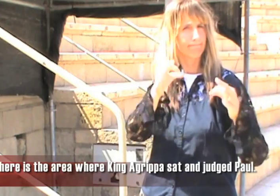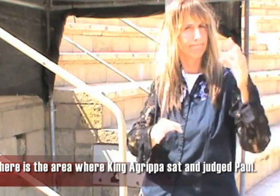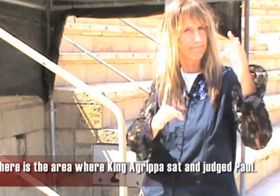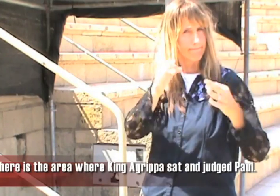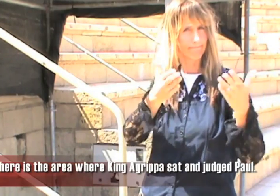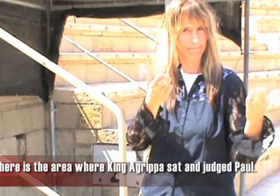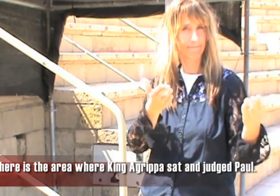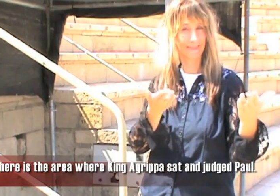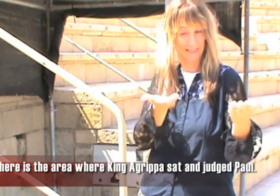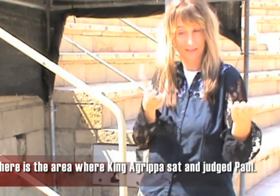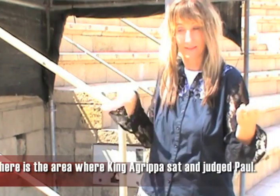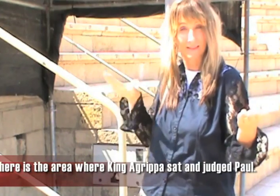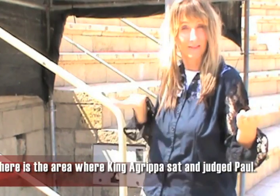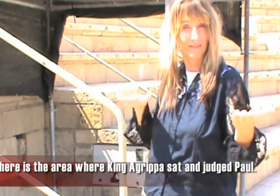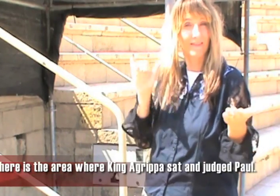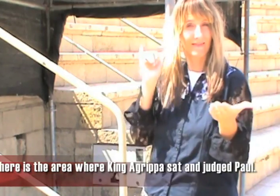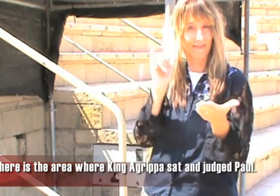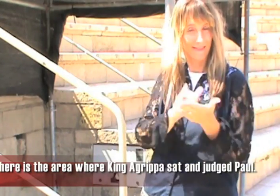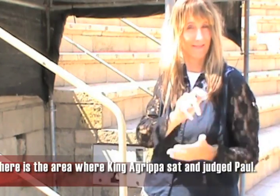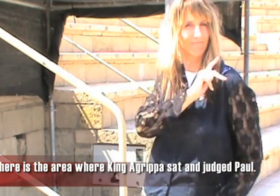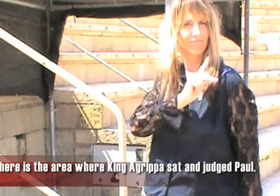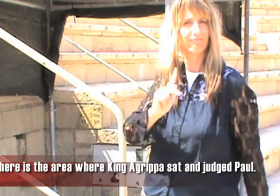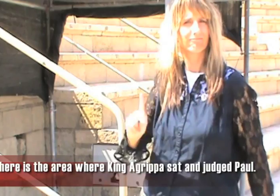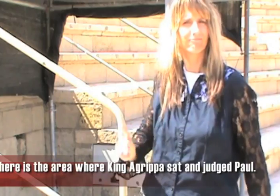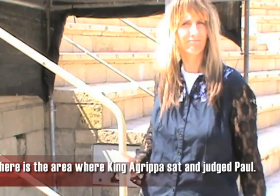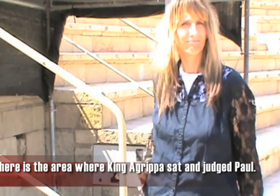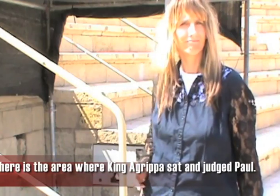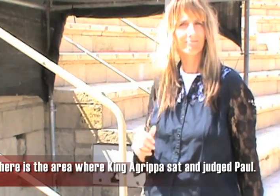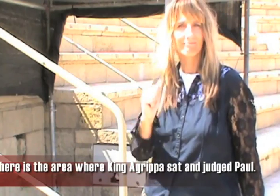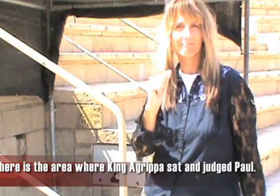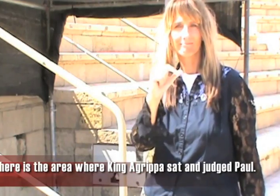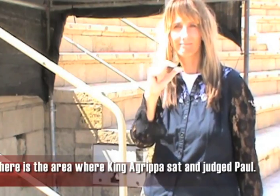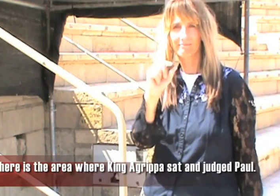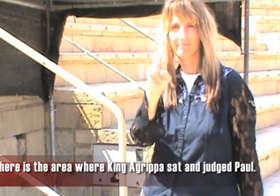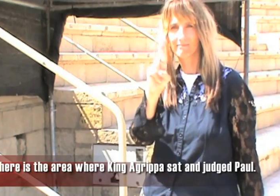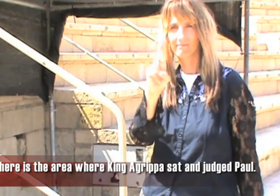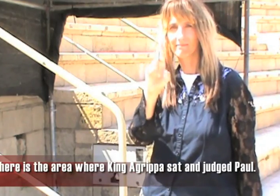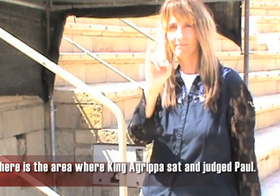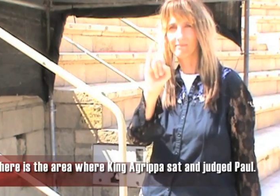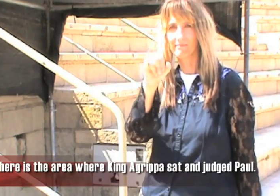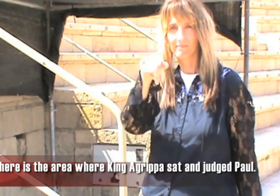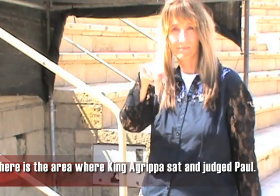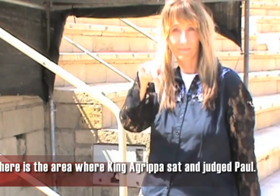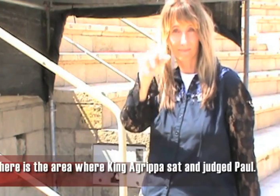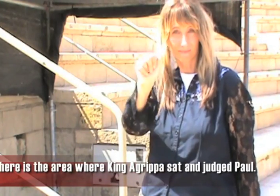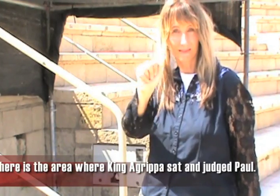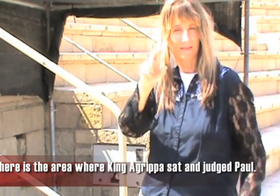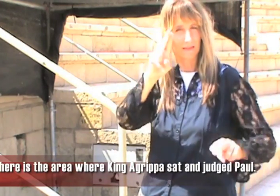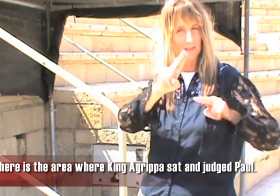he made his judgments from here. This is the place that King Agrippa actually sat